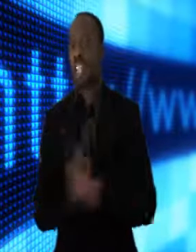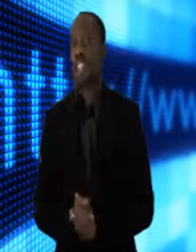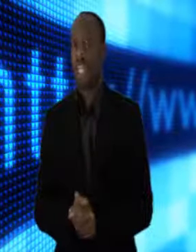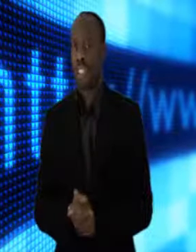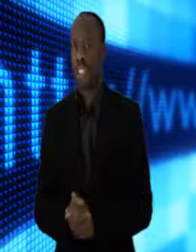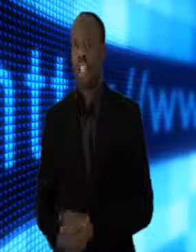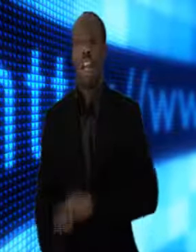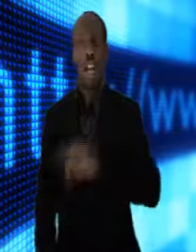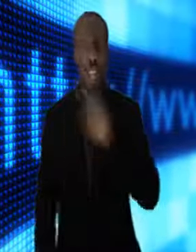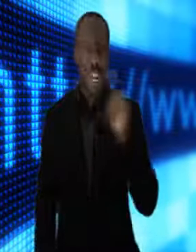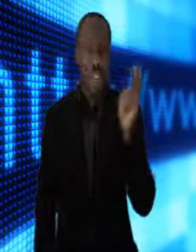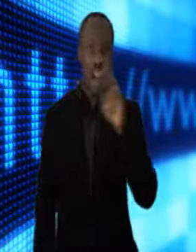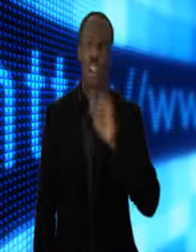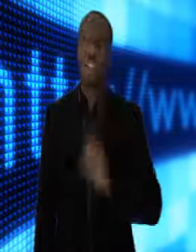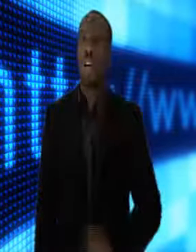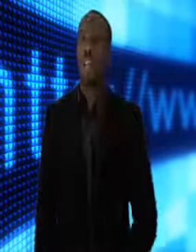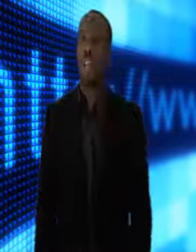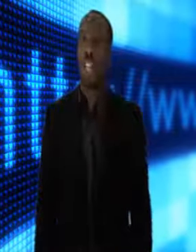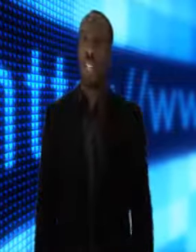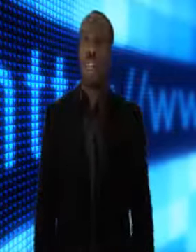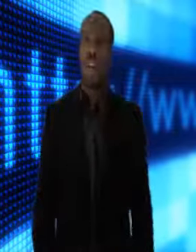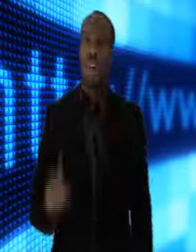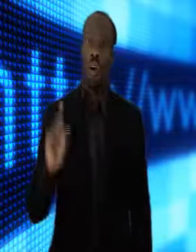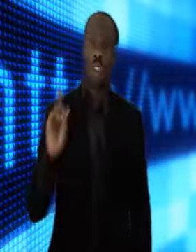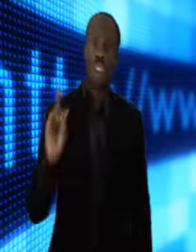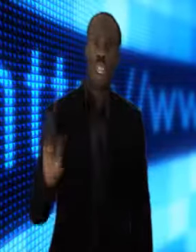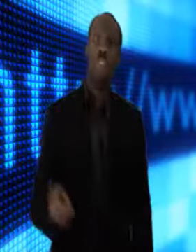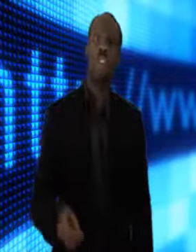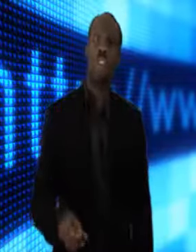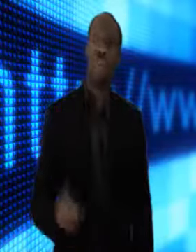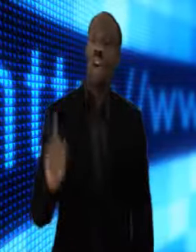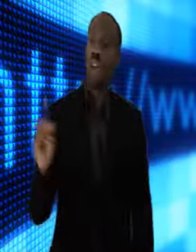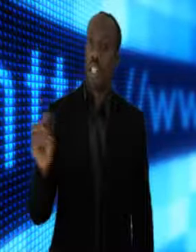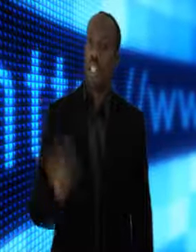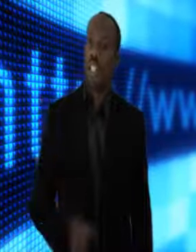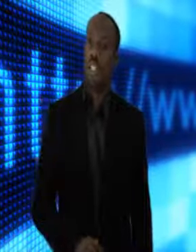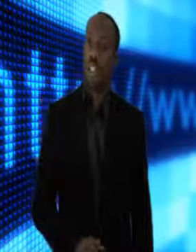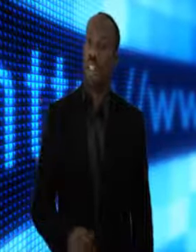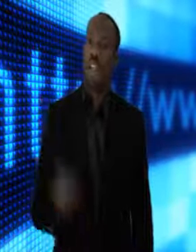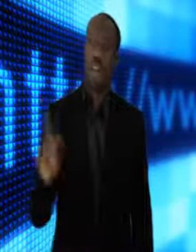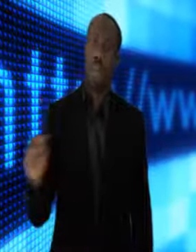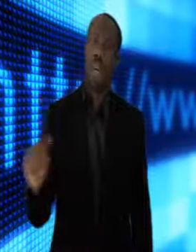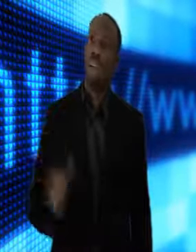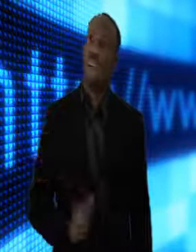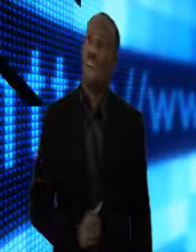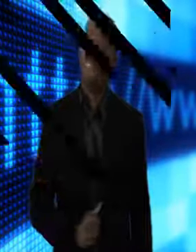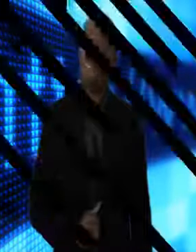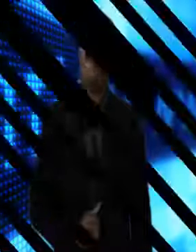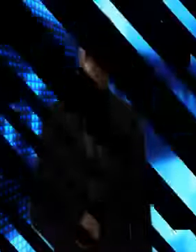today's lesson. Again, look out in a couple of days when I'll be sharing with you our next lesson. Bye for now and God bless.